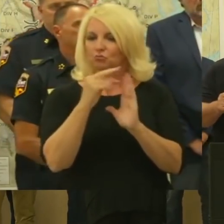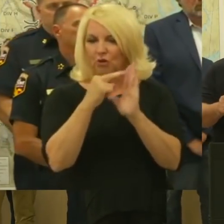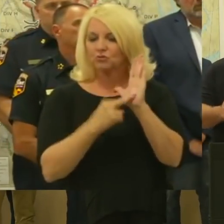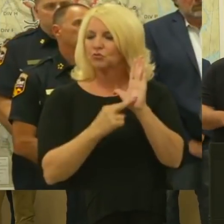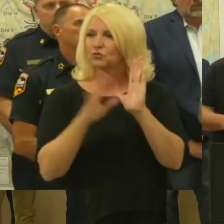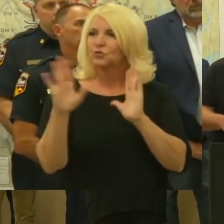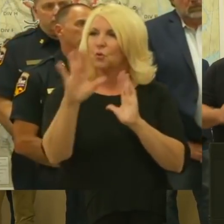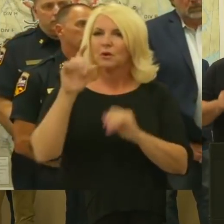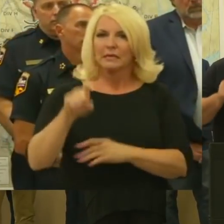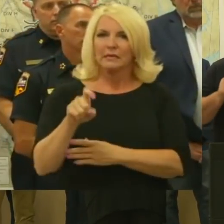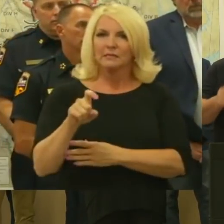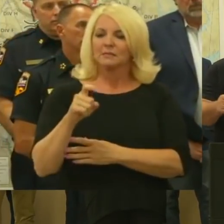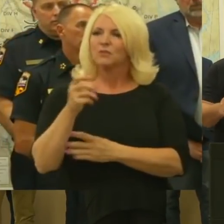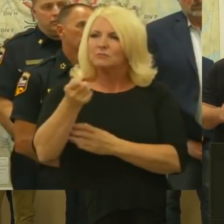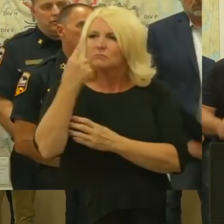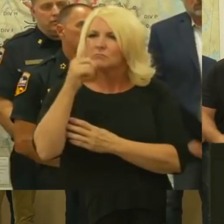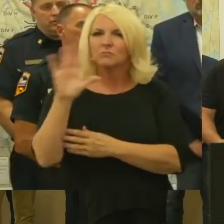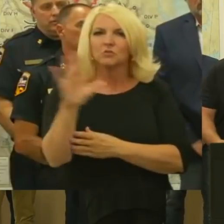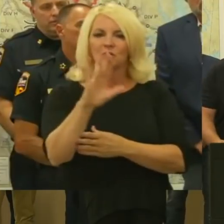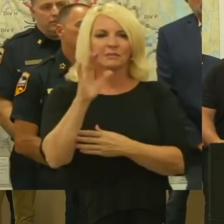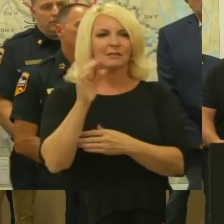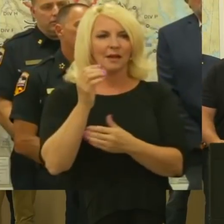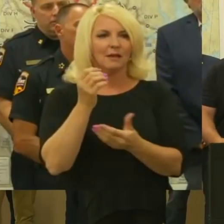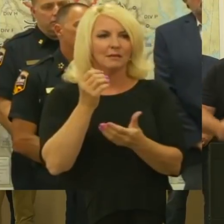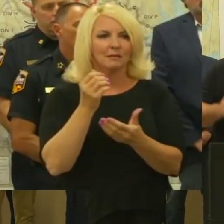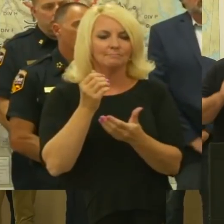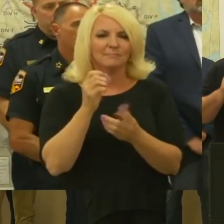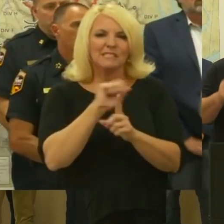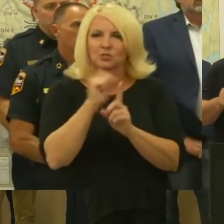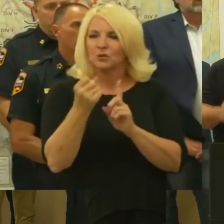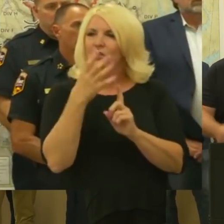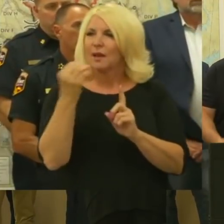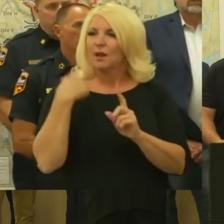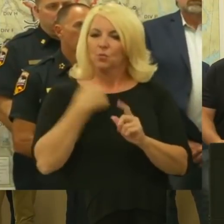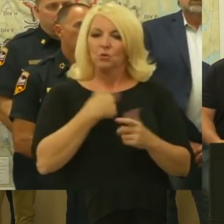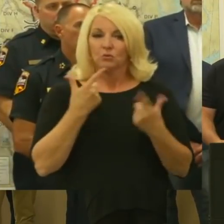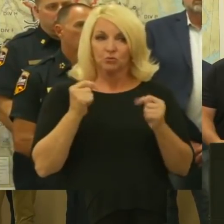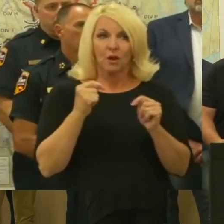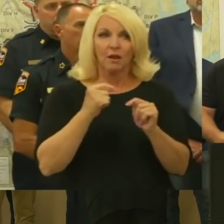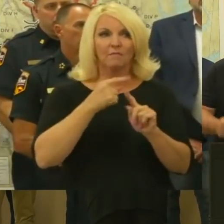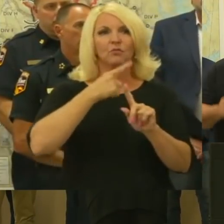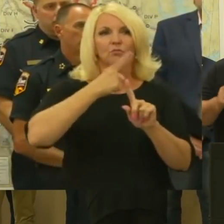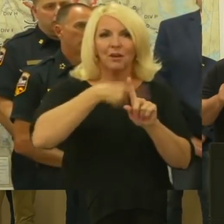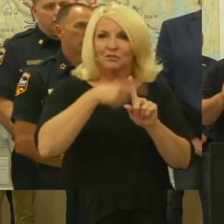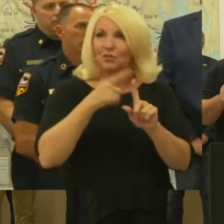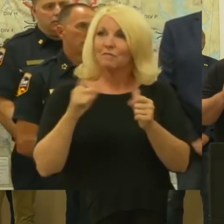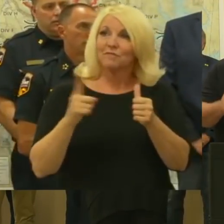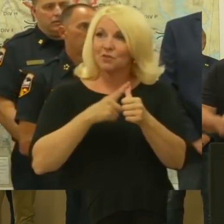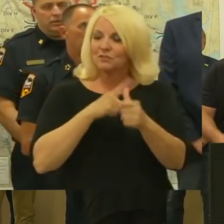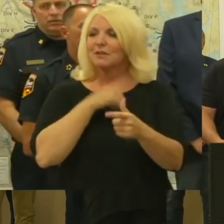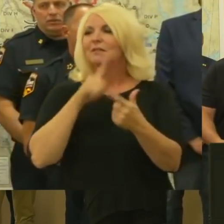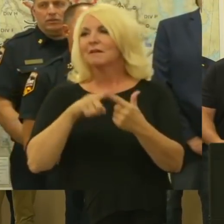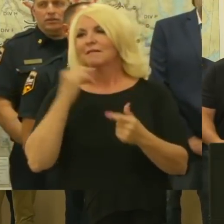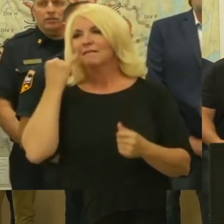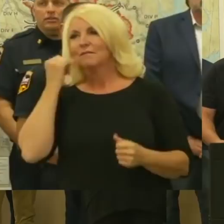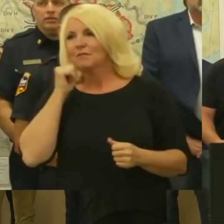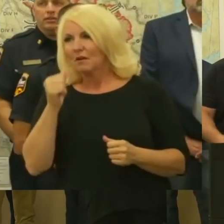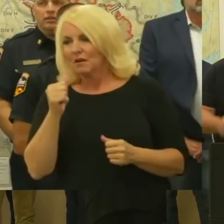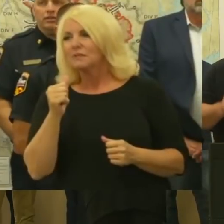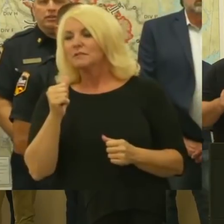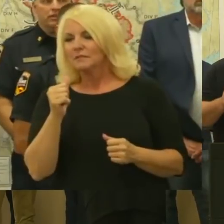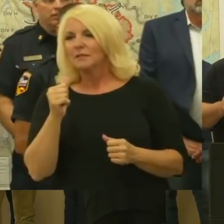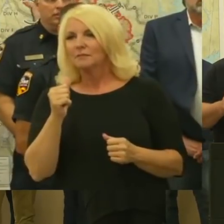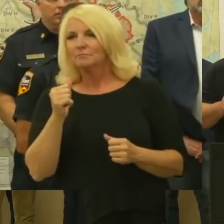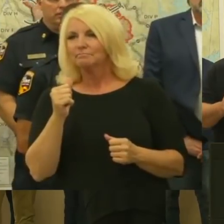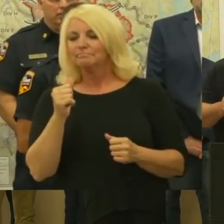situation. We're going to try to get you into rental assistance first and try to get you some help to get into some type of rental